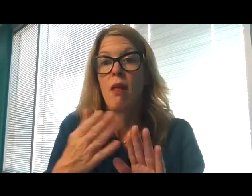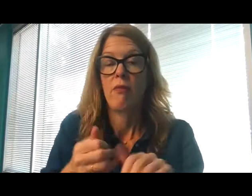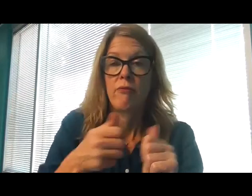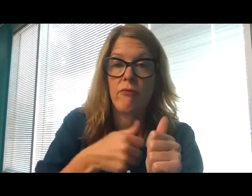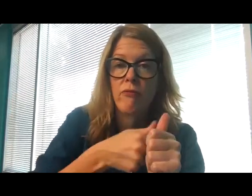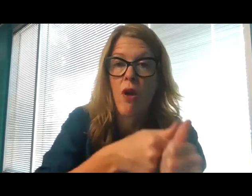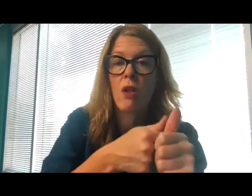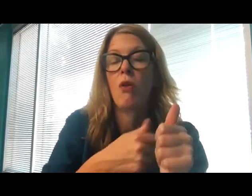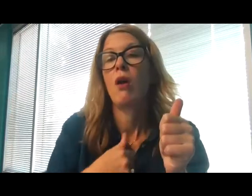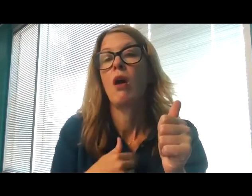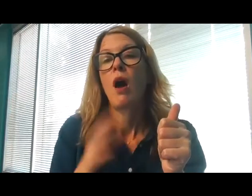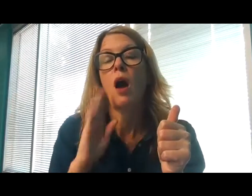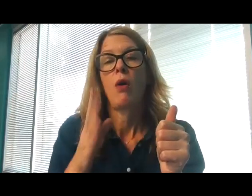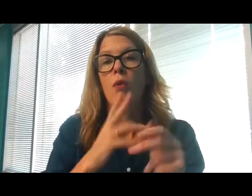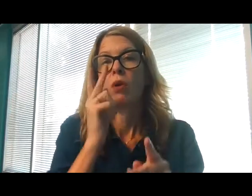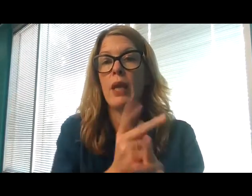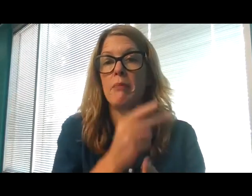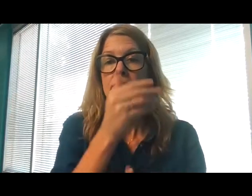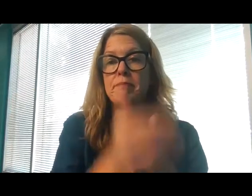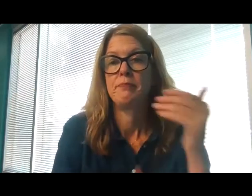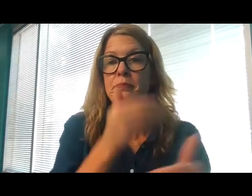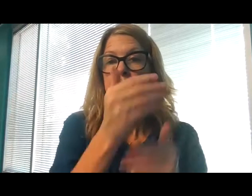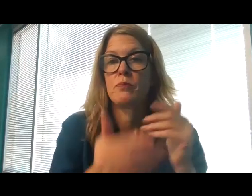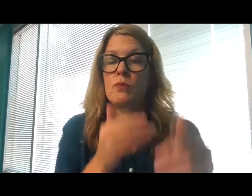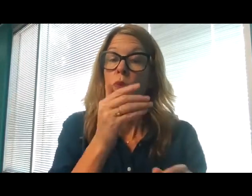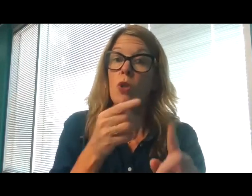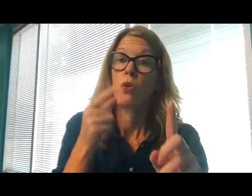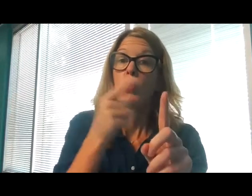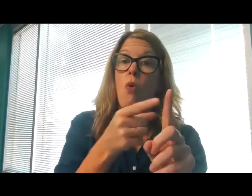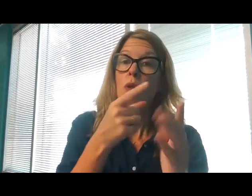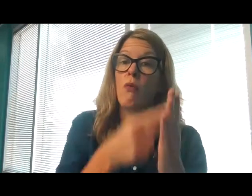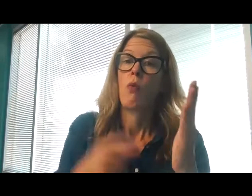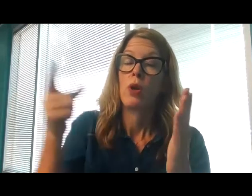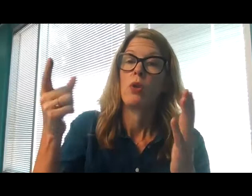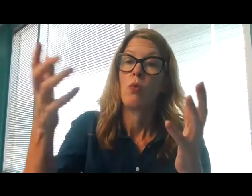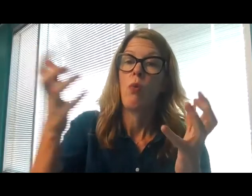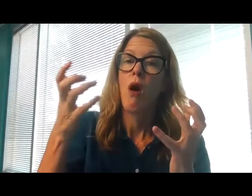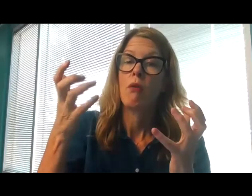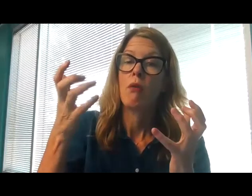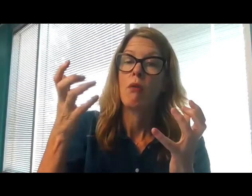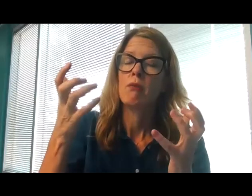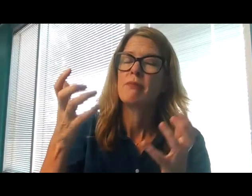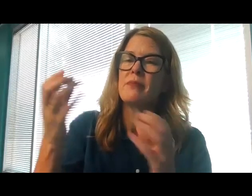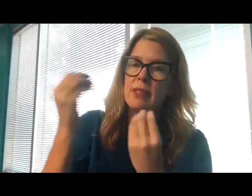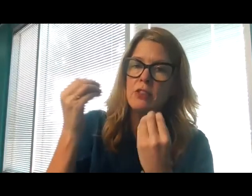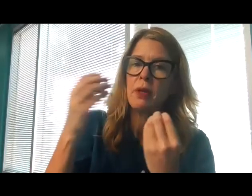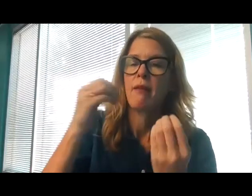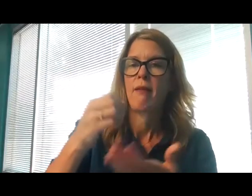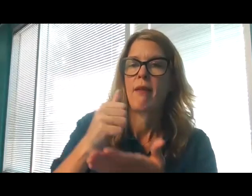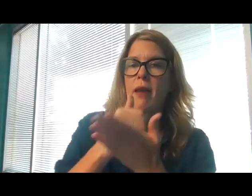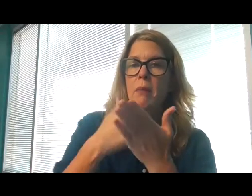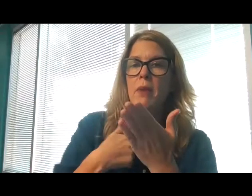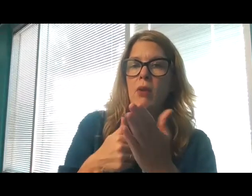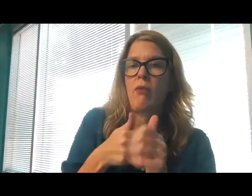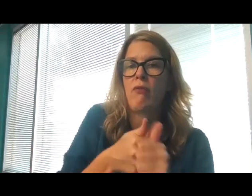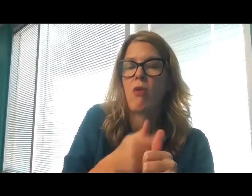shall keep your law. I shall keep it with all my heart. Make me go in the path of your commandments, for